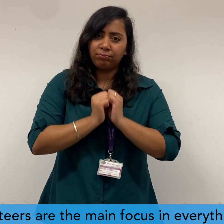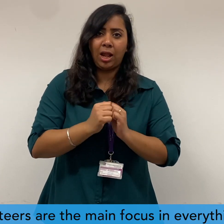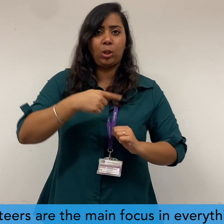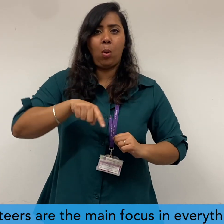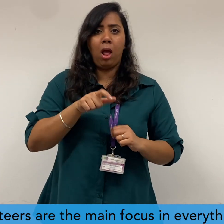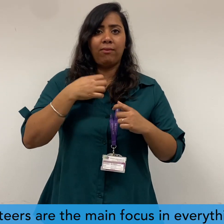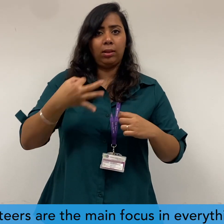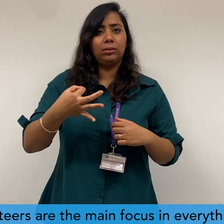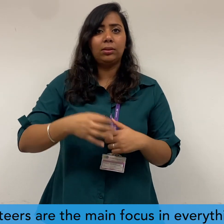in everything we do.